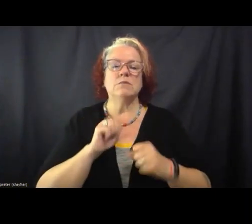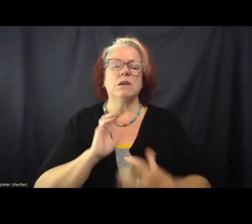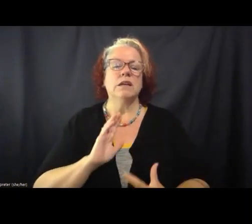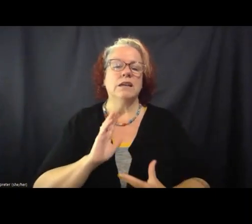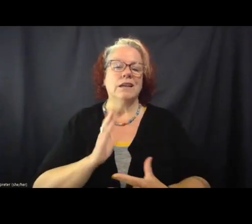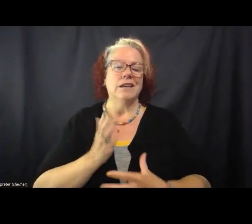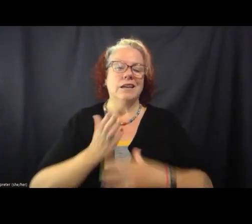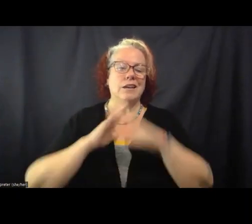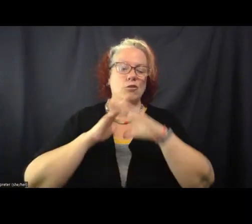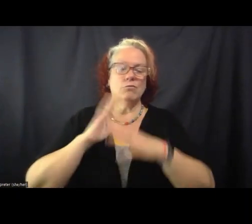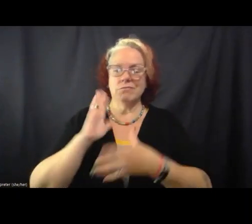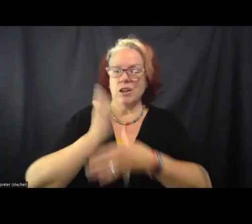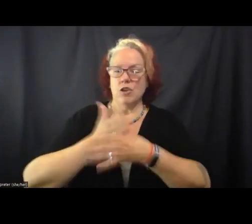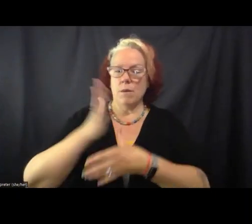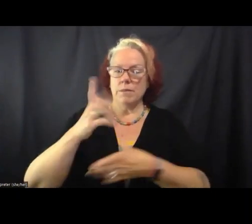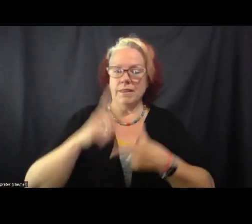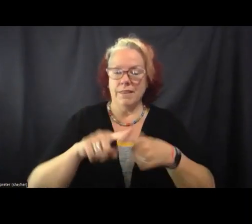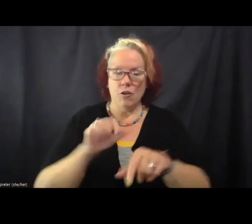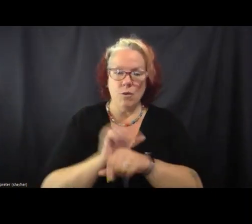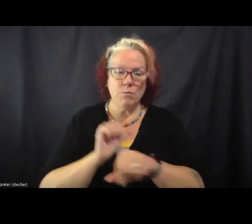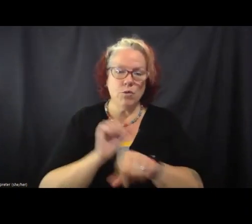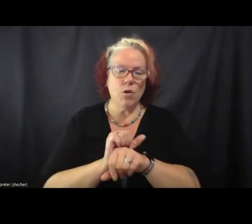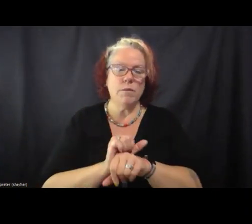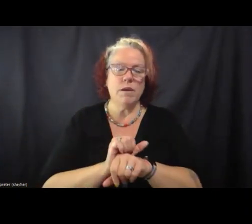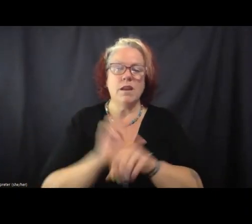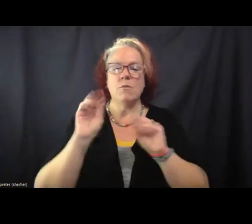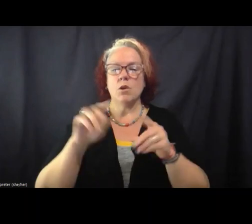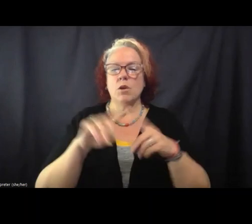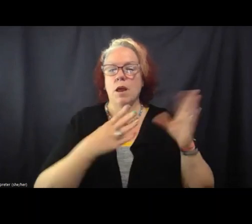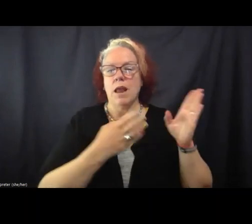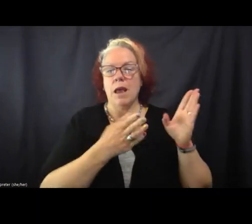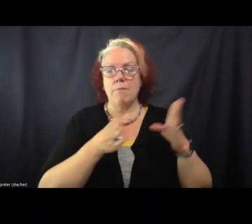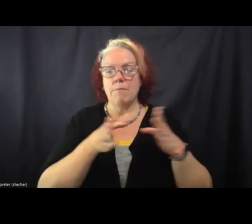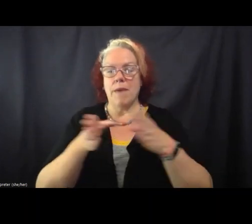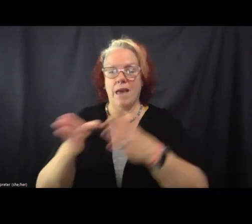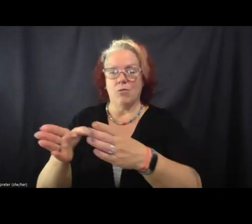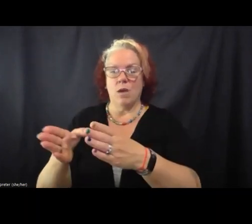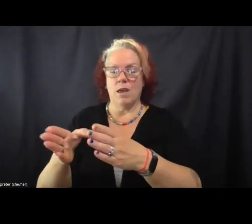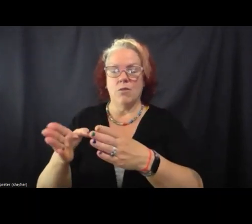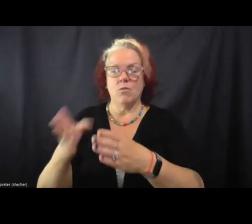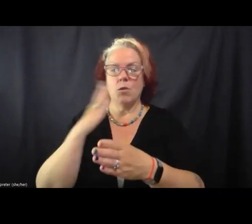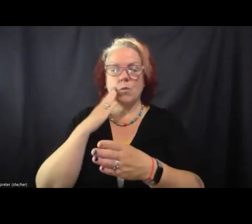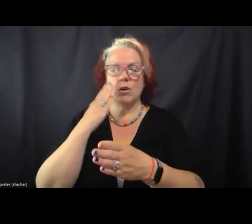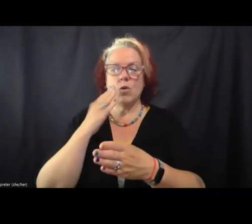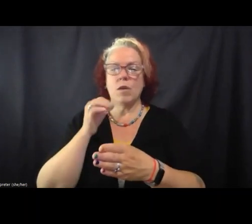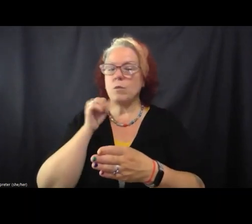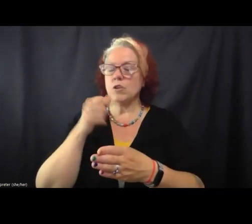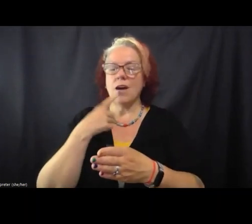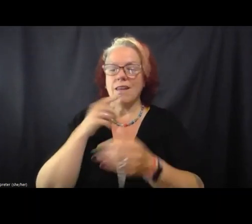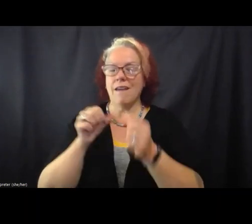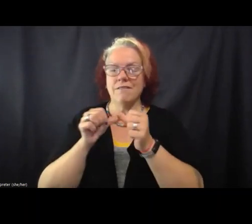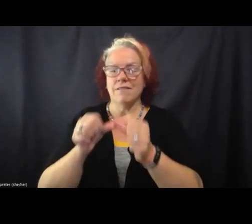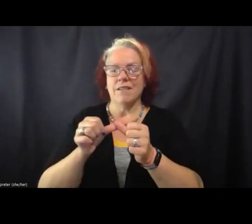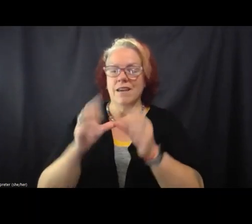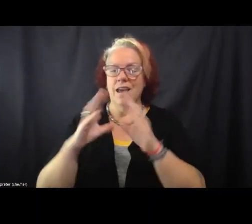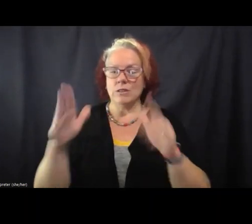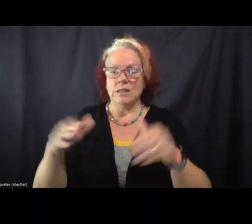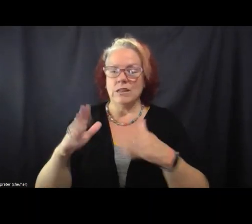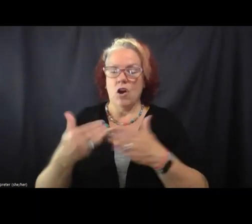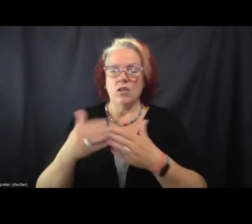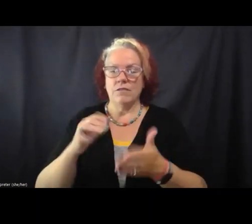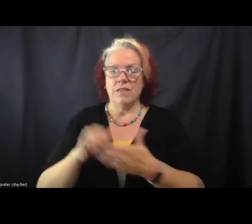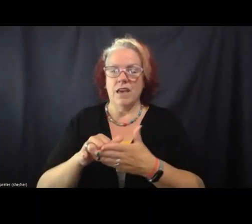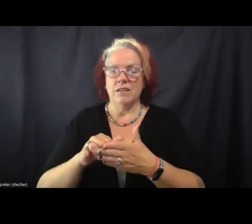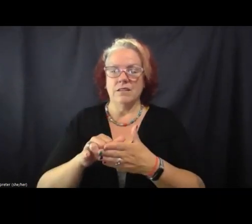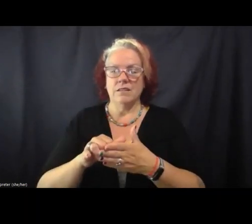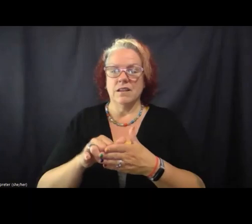if they were employed, putting them on a pathway where we know they're less likely to have stable housing, all those destabilizing things, those don't